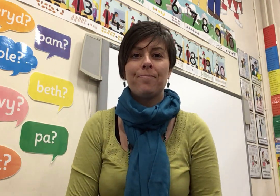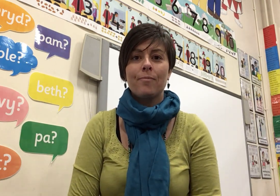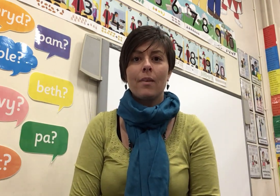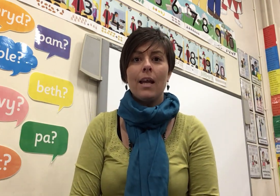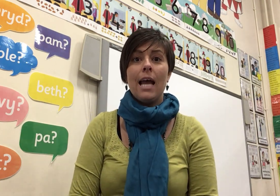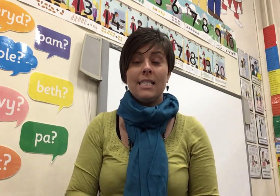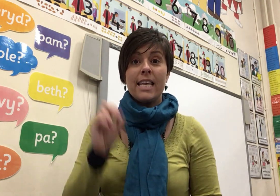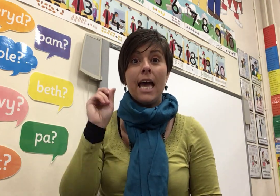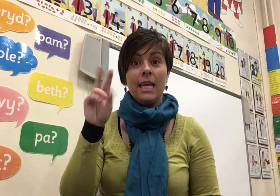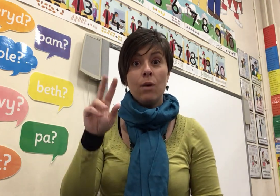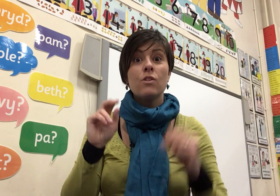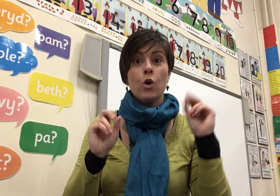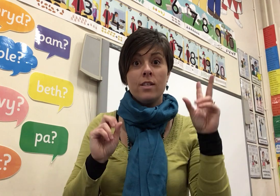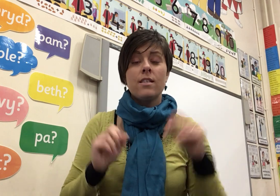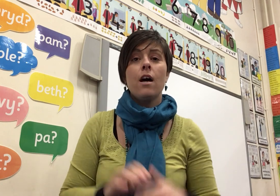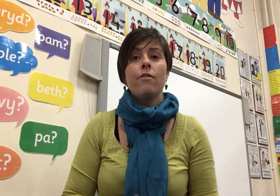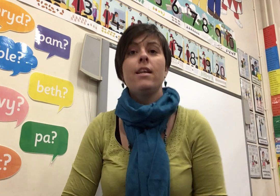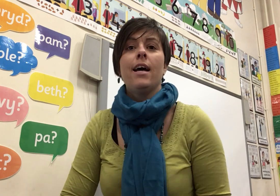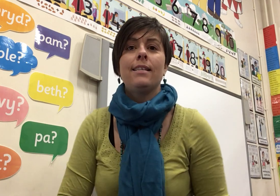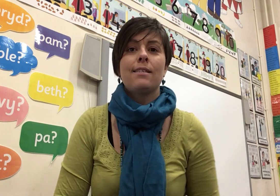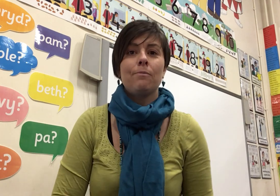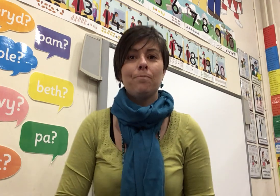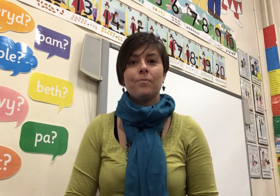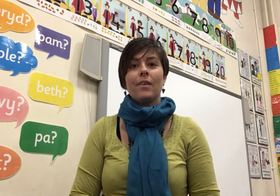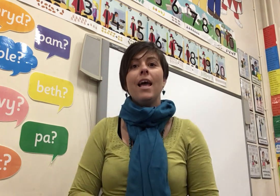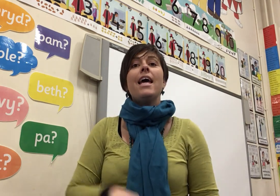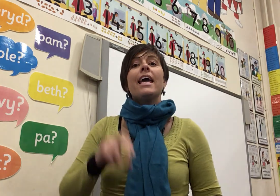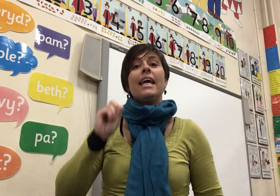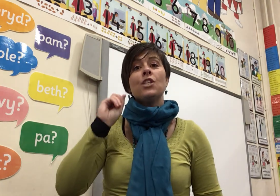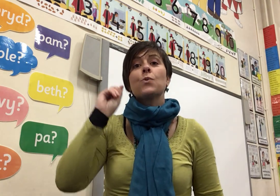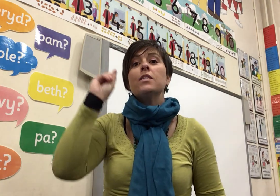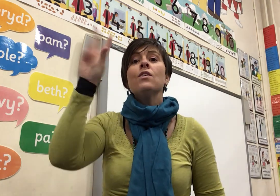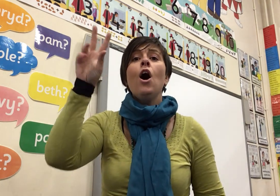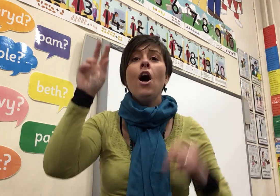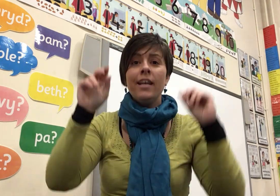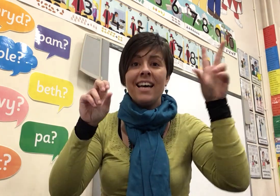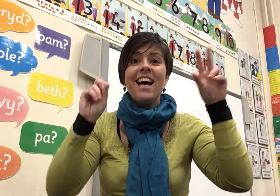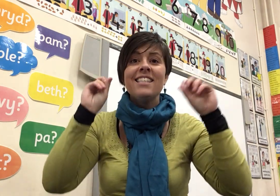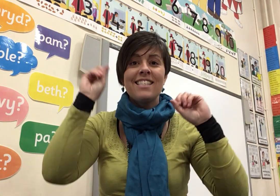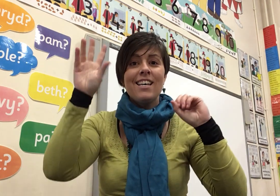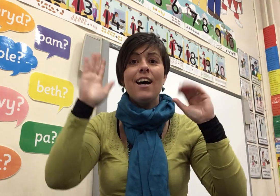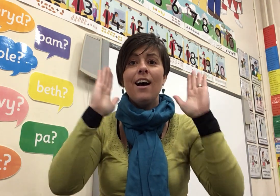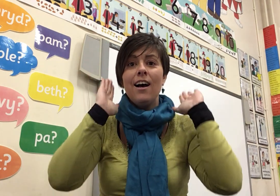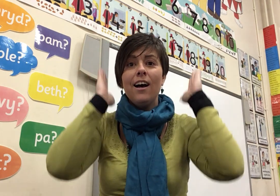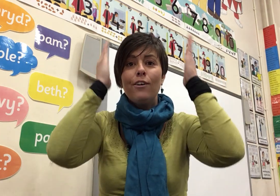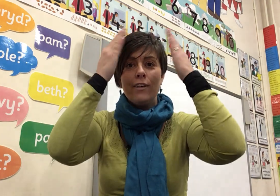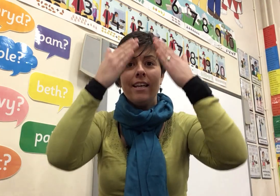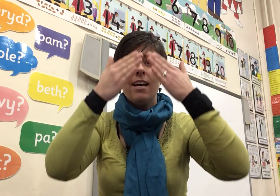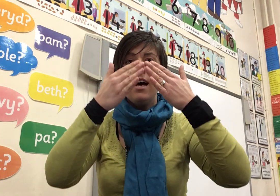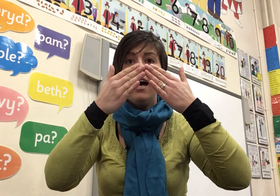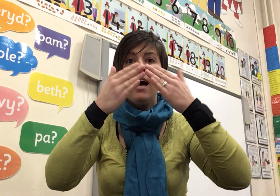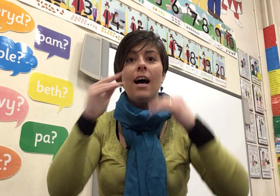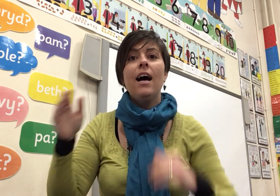And again, It Was On A Starry Night It Was On A Starry Night